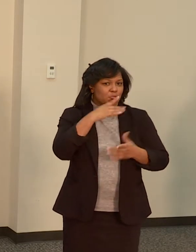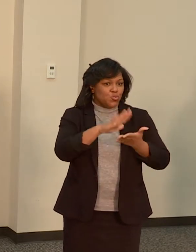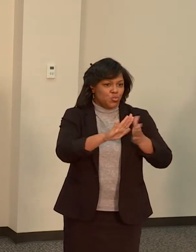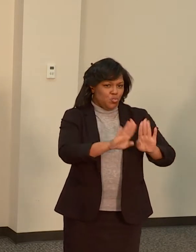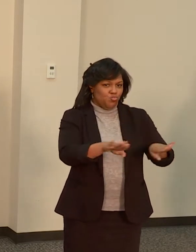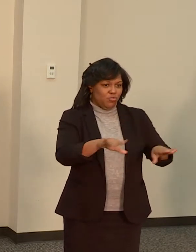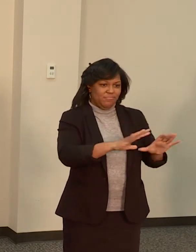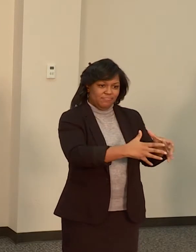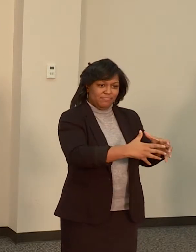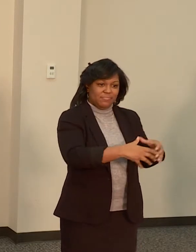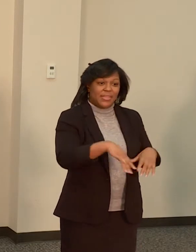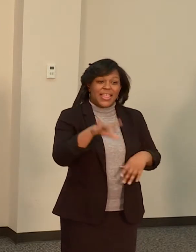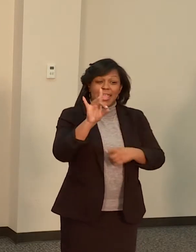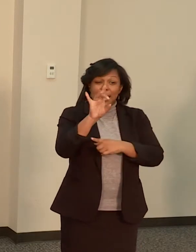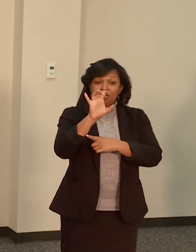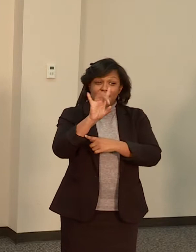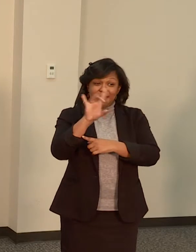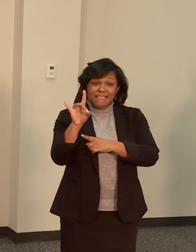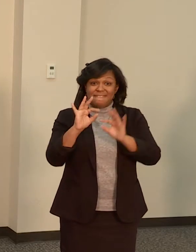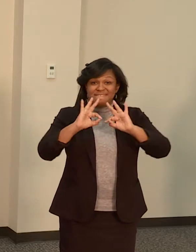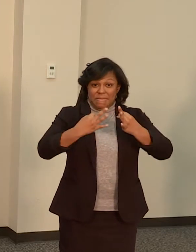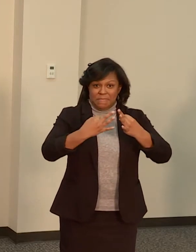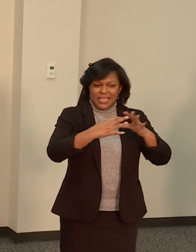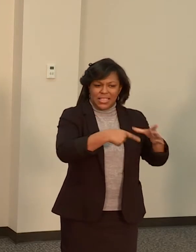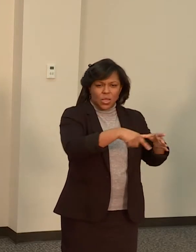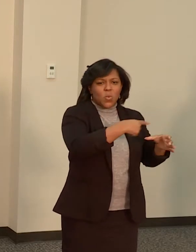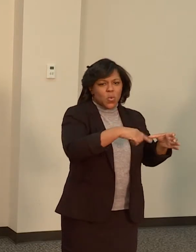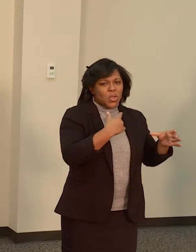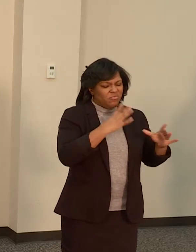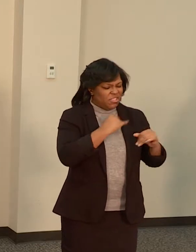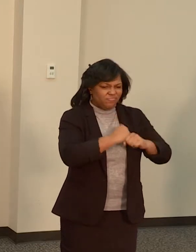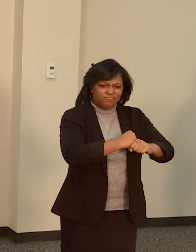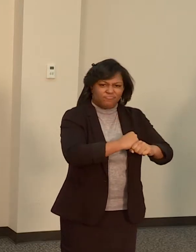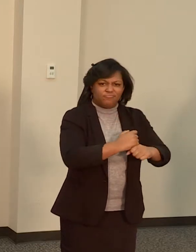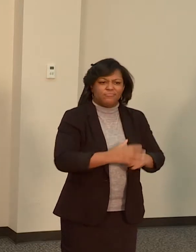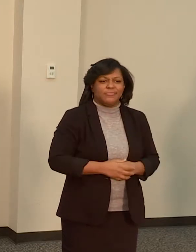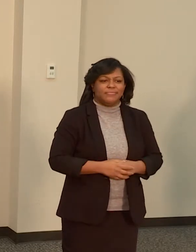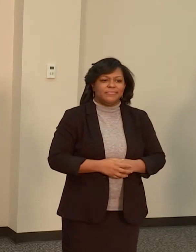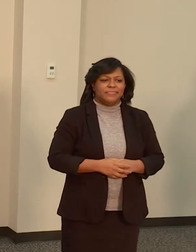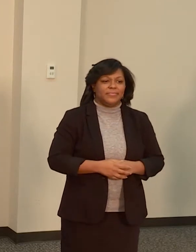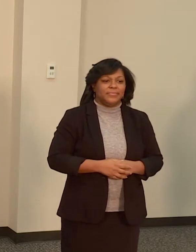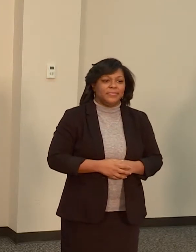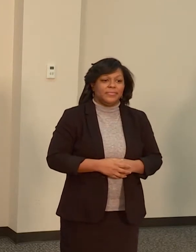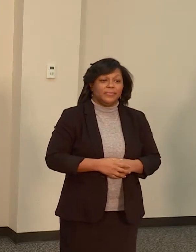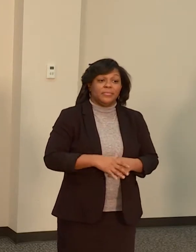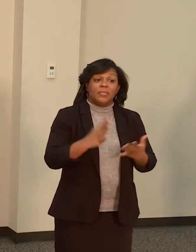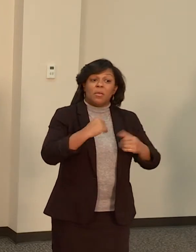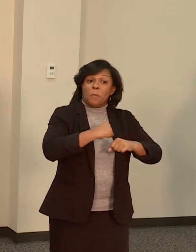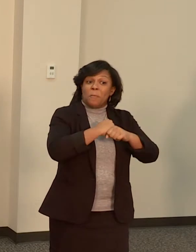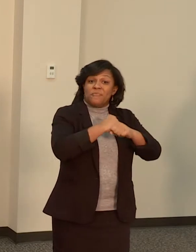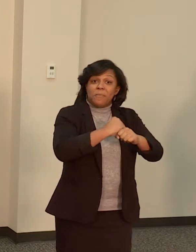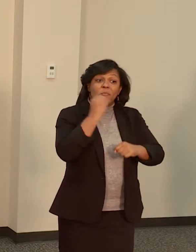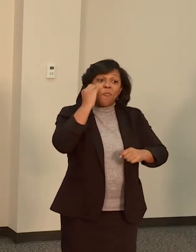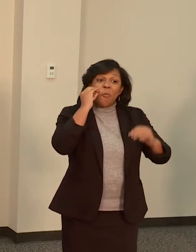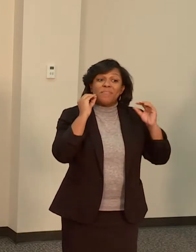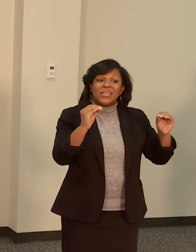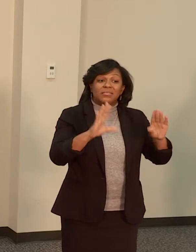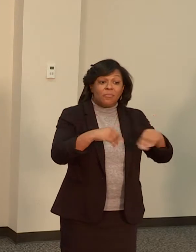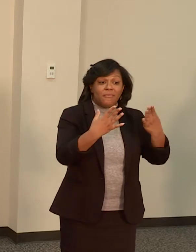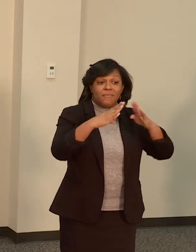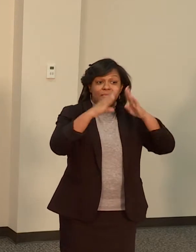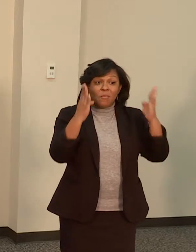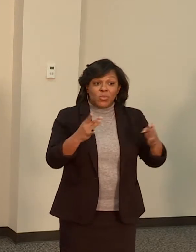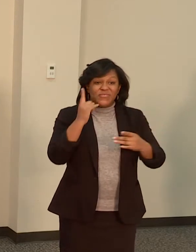888 families. We've prevented homelessness or provided housing for 2,500